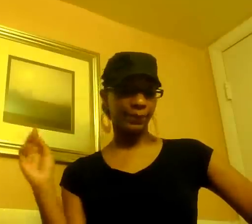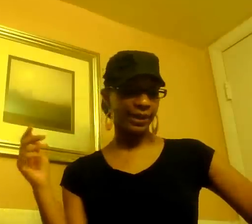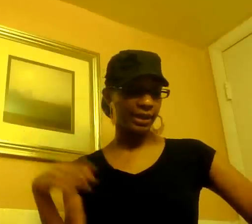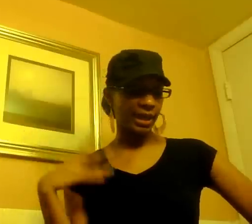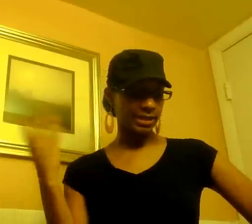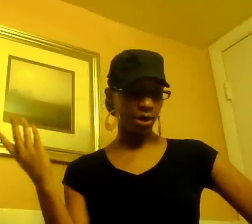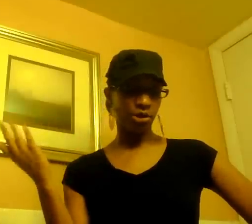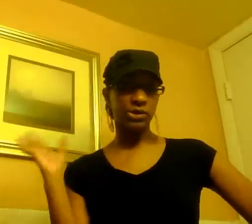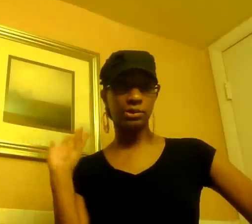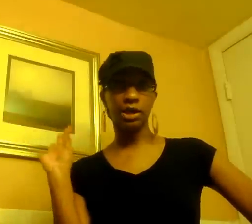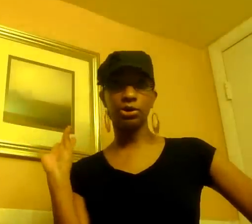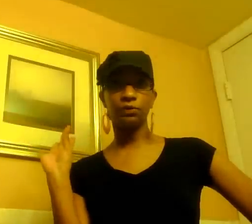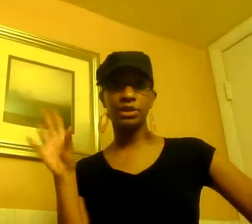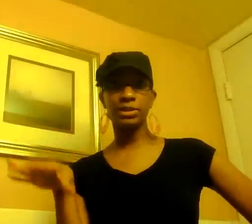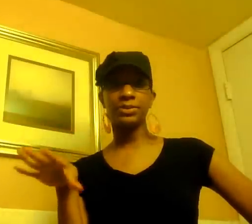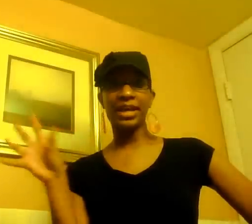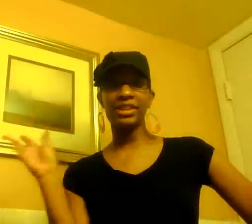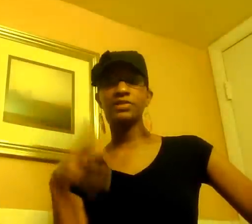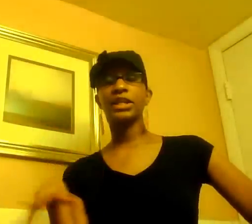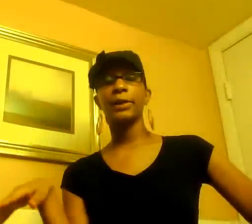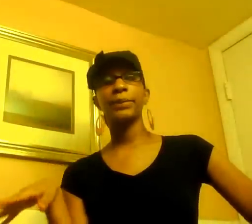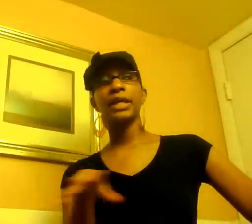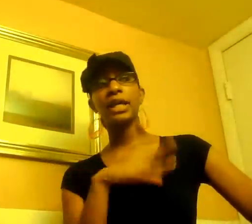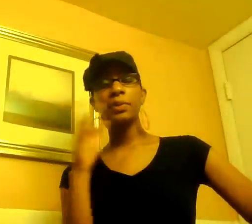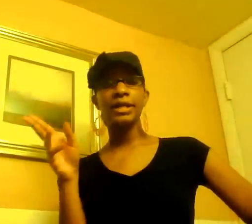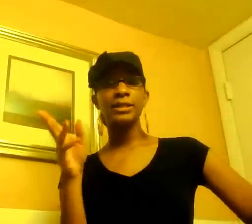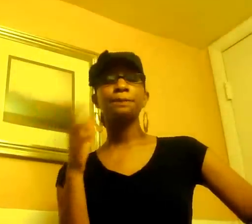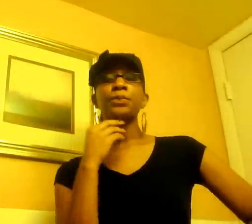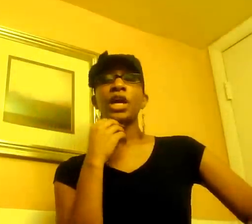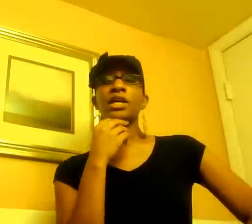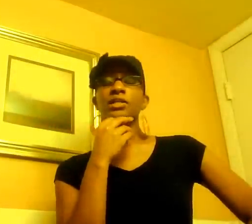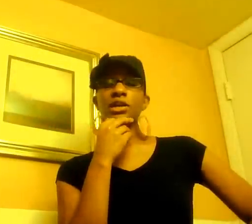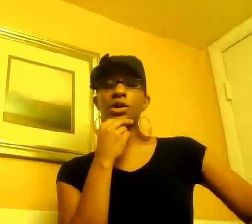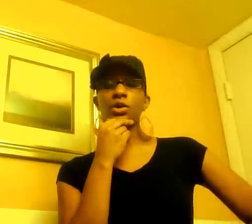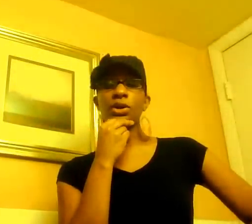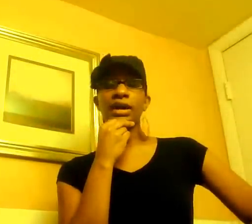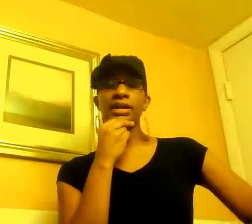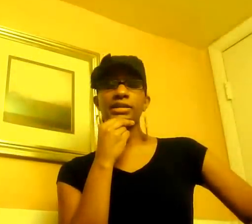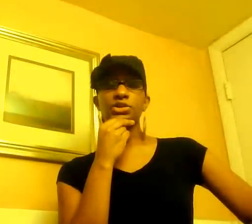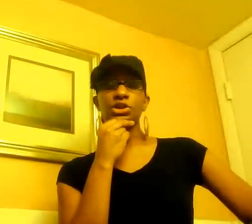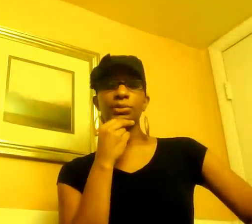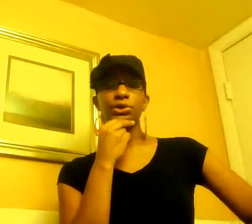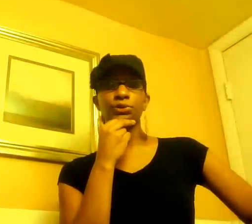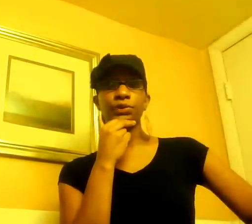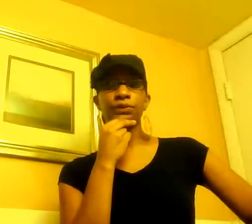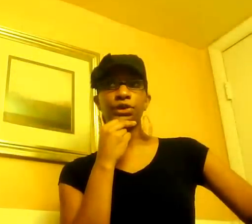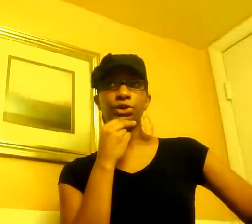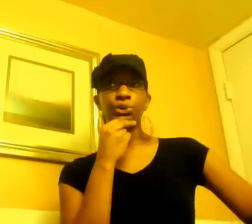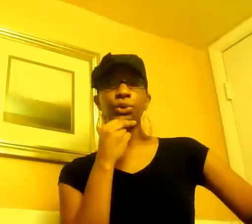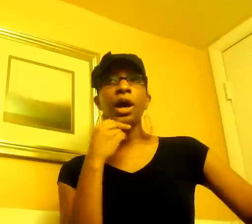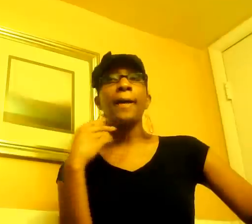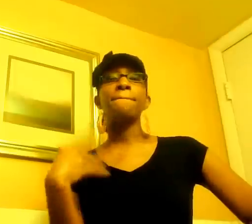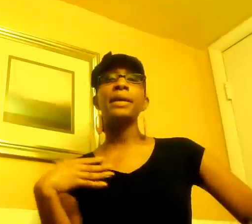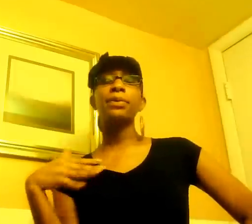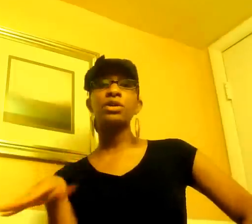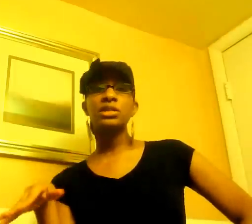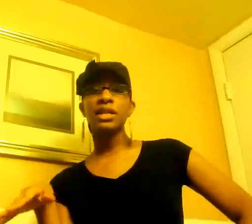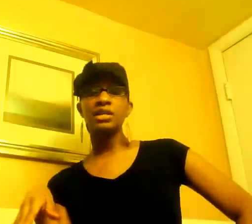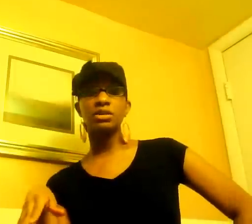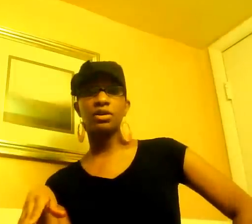but yes i'm hungry so i'm gonna go fix me something after this video but anyways so i guess you know i'm gonna do a review me personally i saw